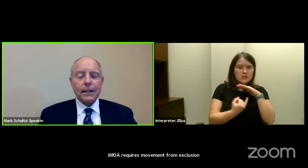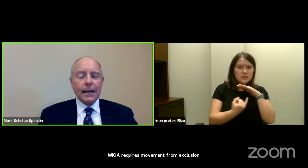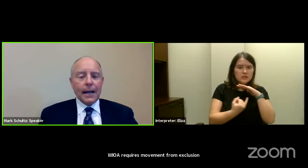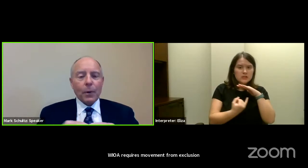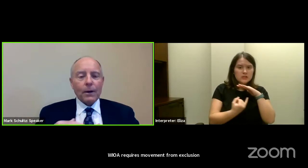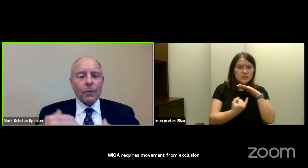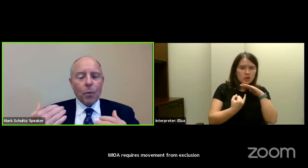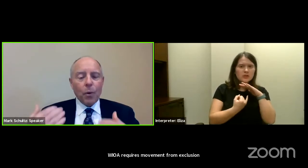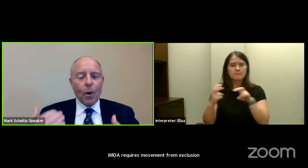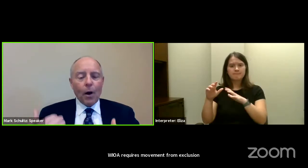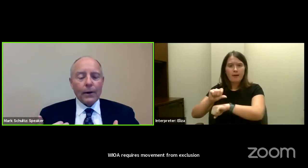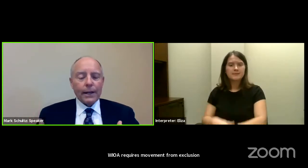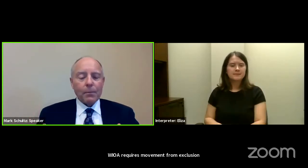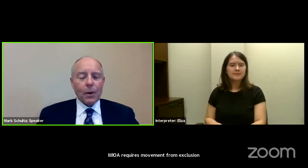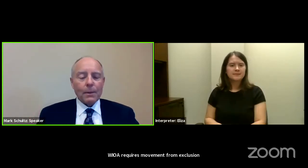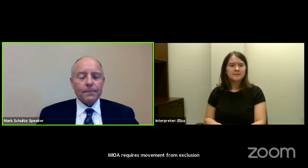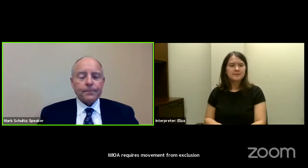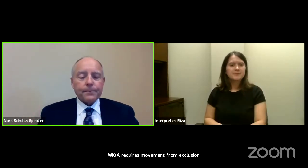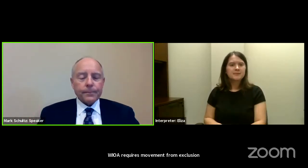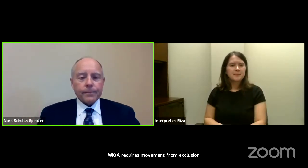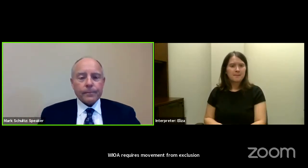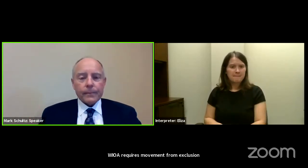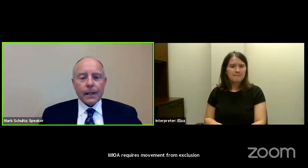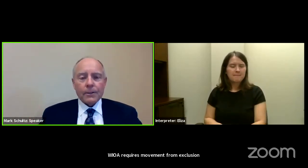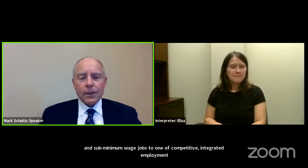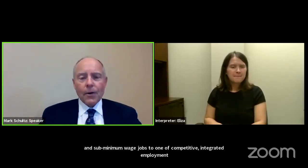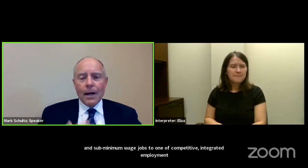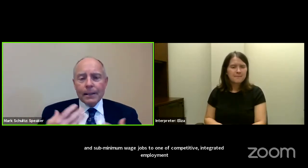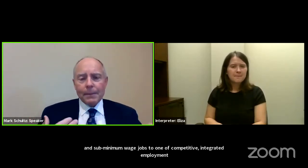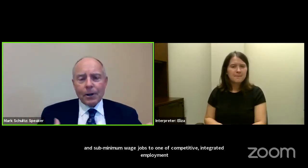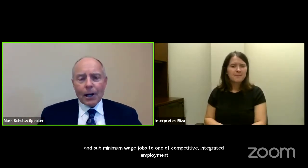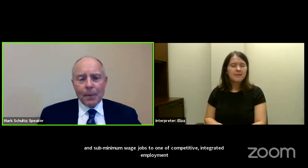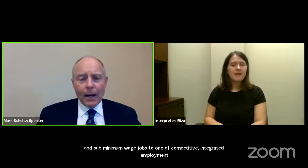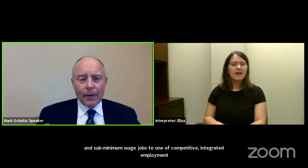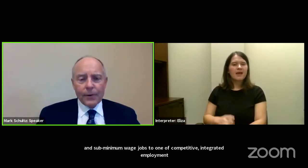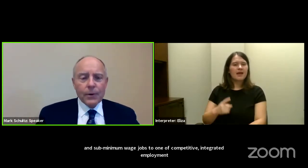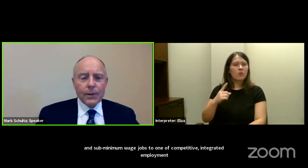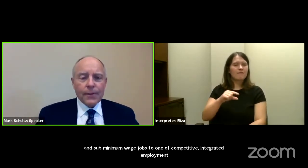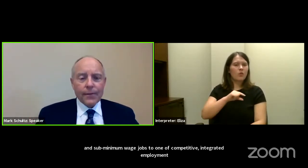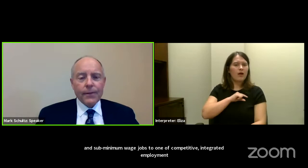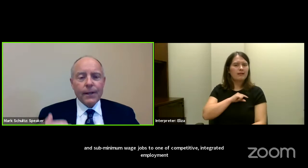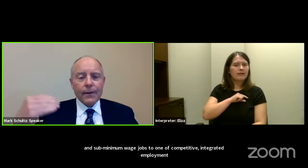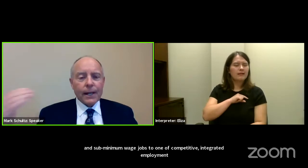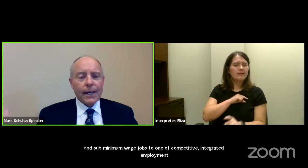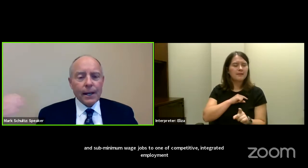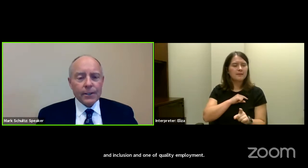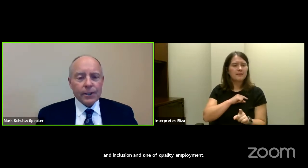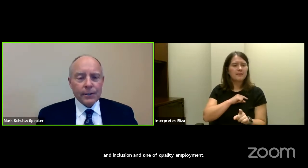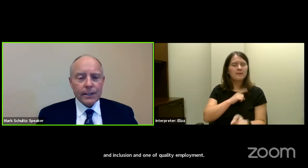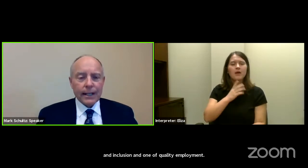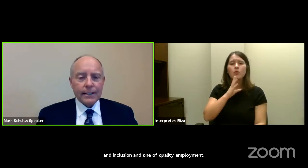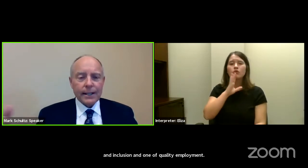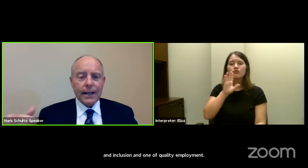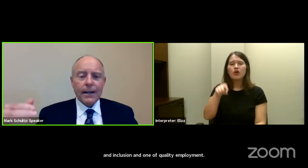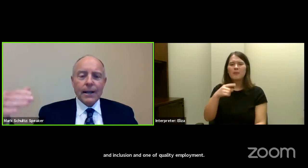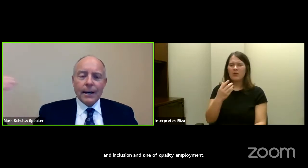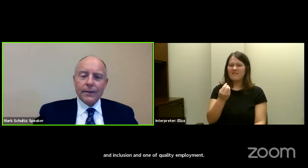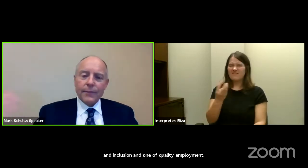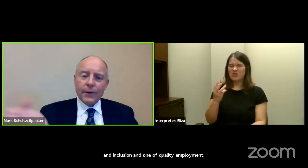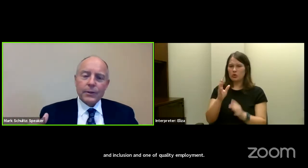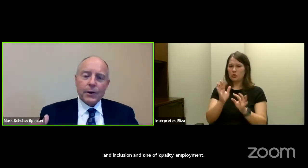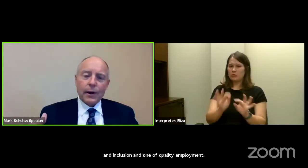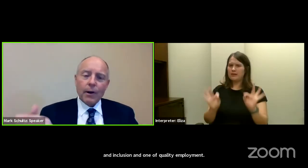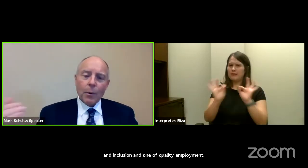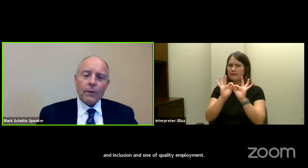inclusion and one of quality employment. So let me talk about a few of the key issues that I see